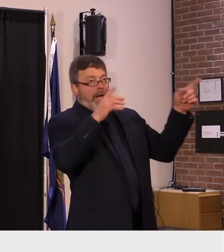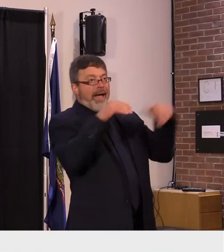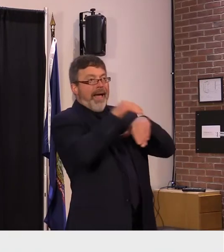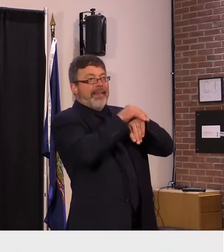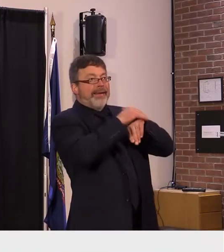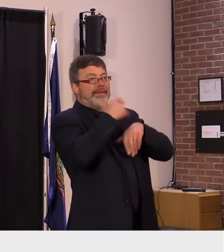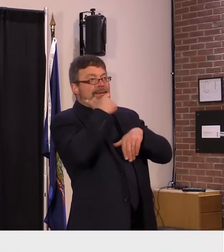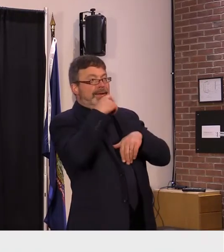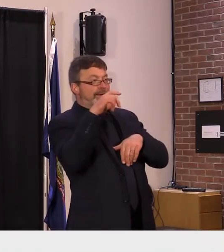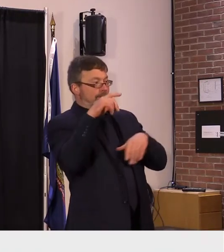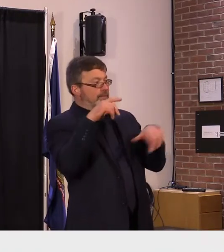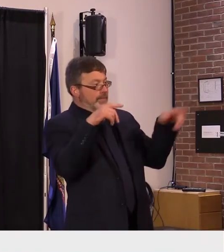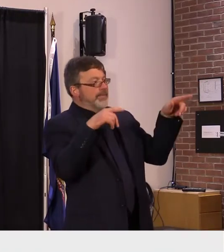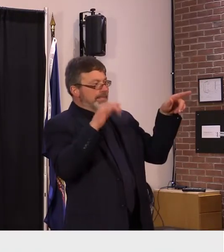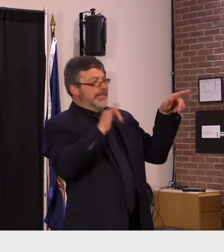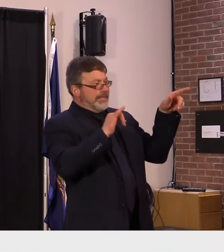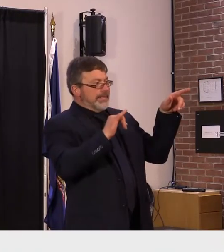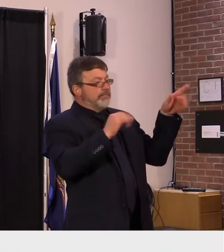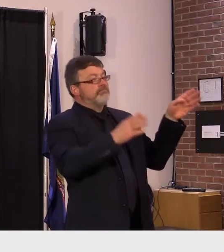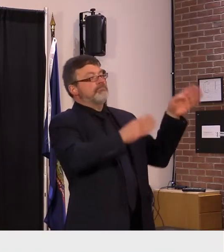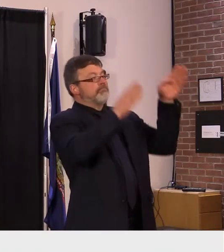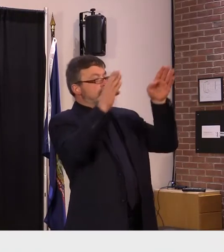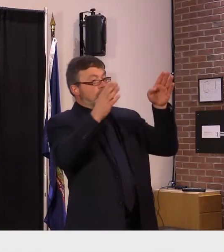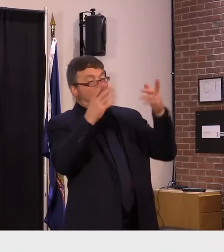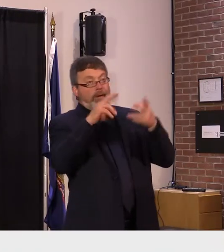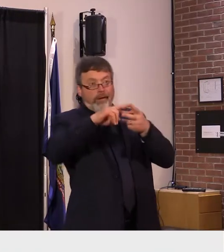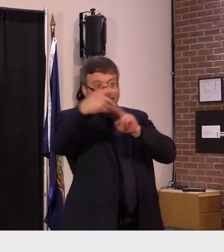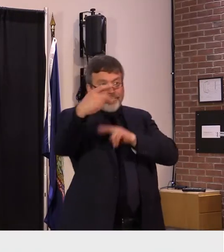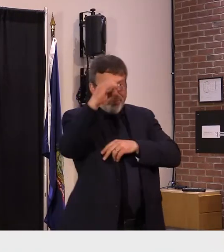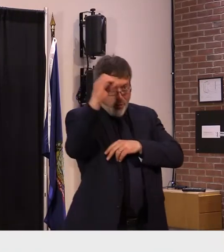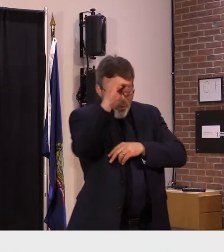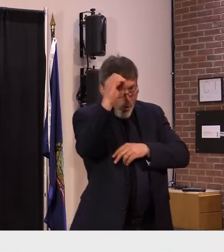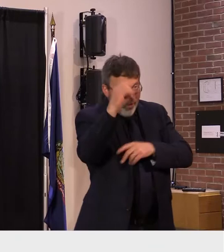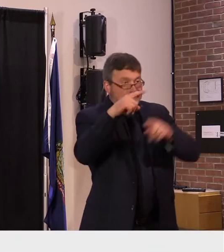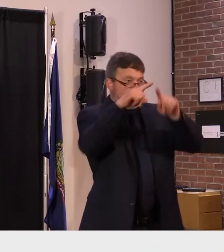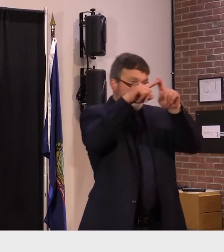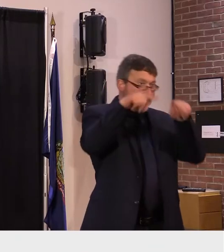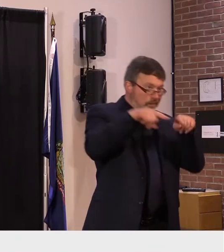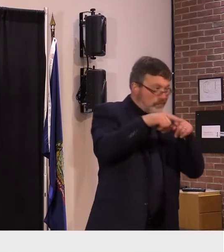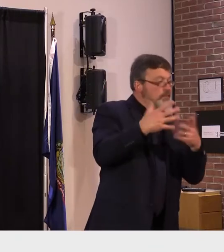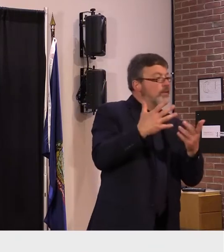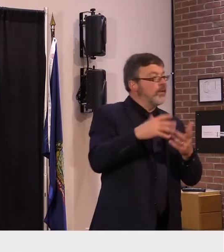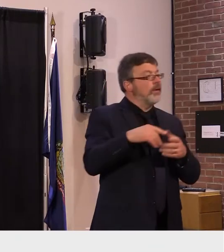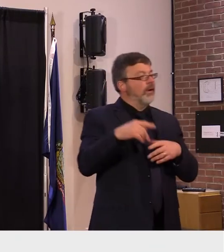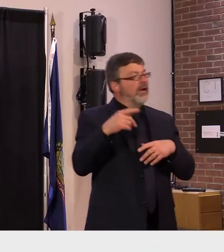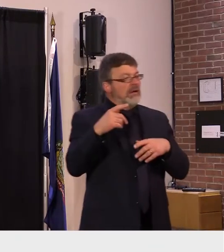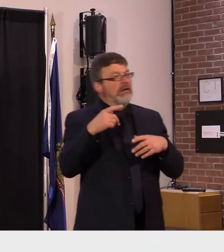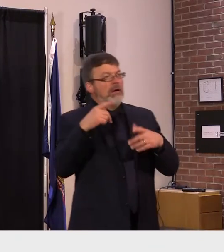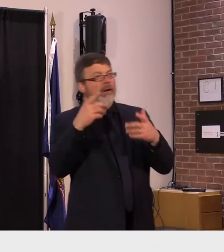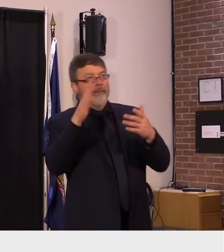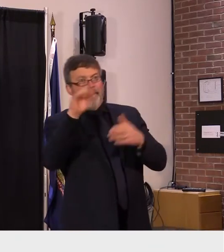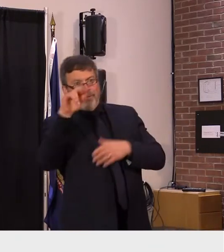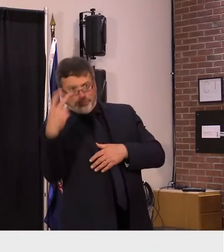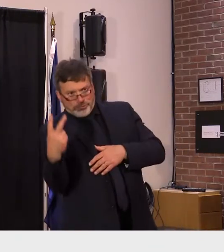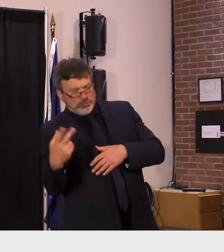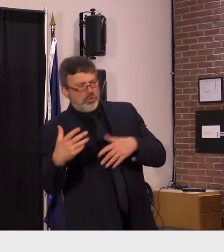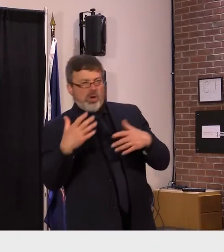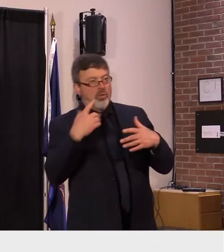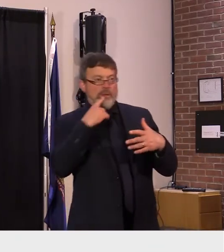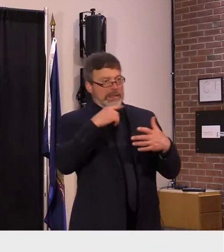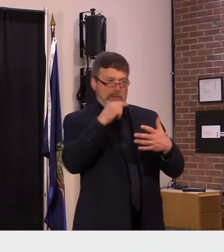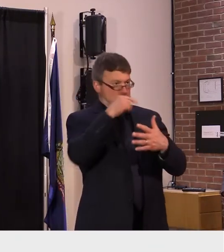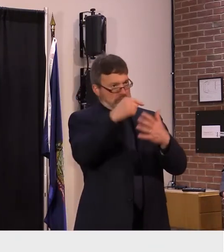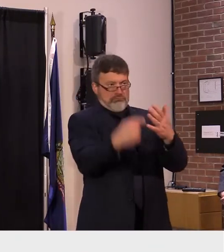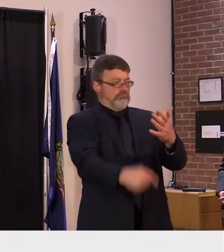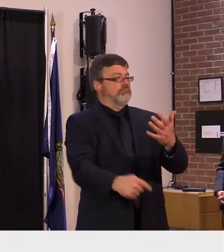omicron variant and now the ba2 variant and the reason i say that is because every time one of